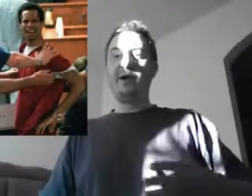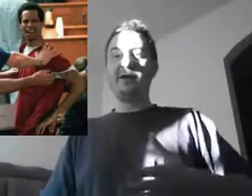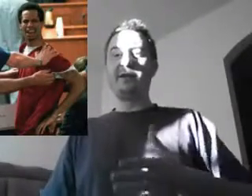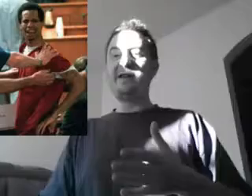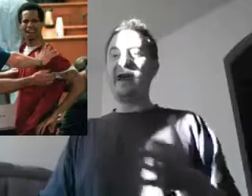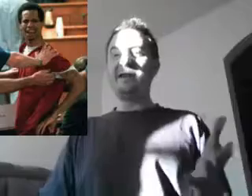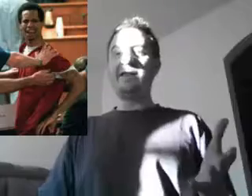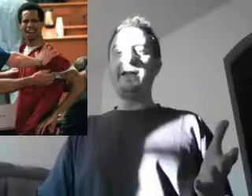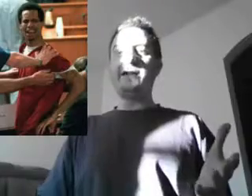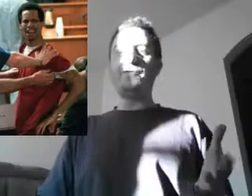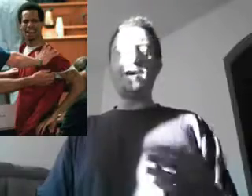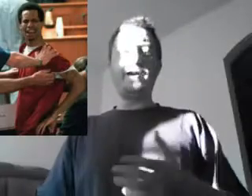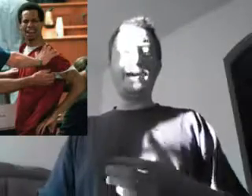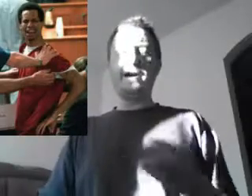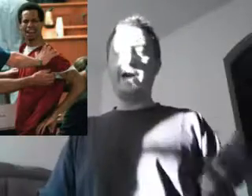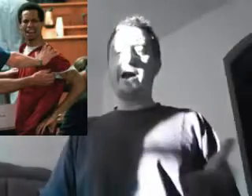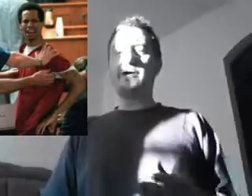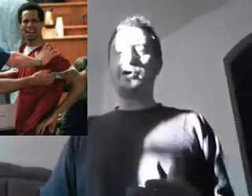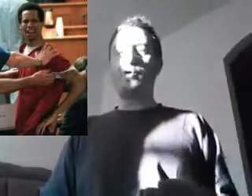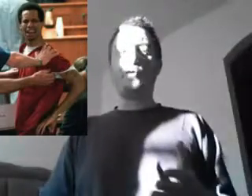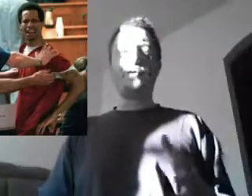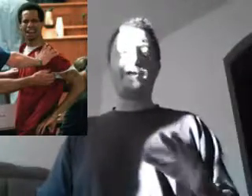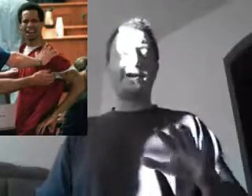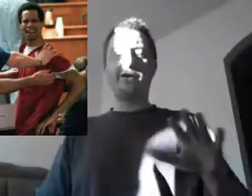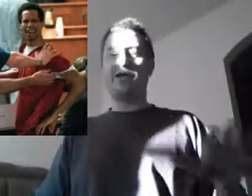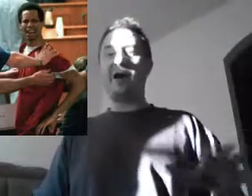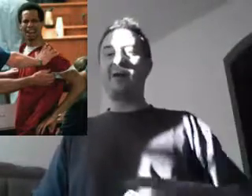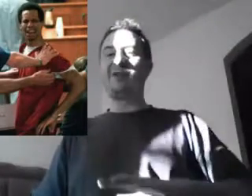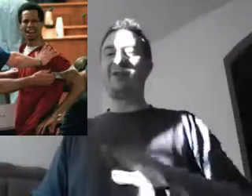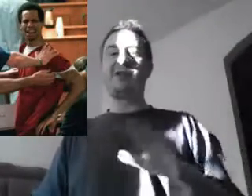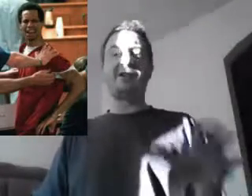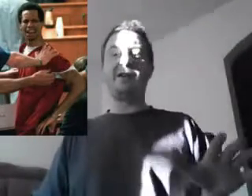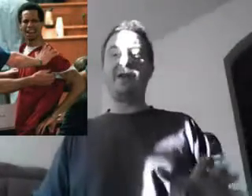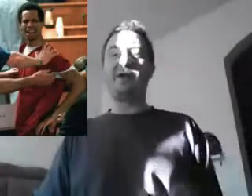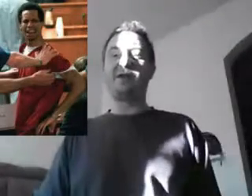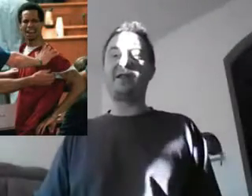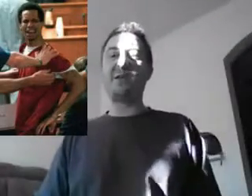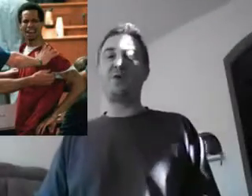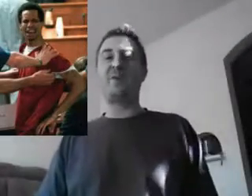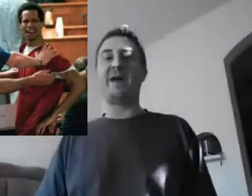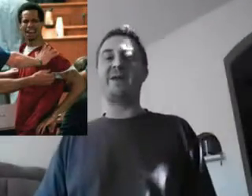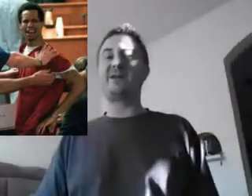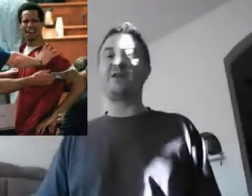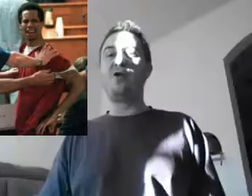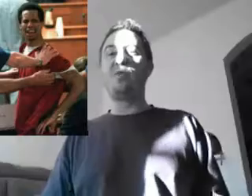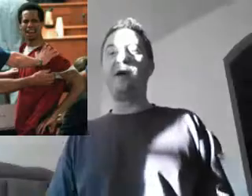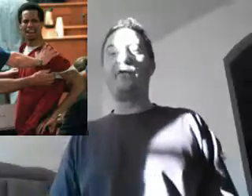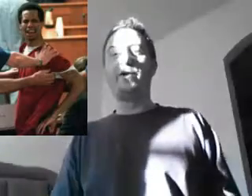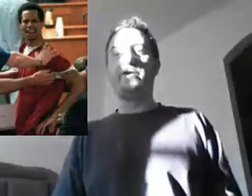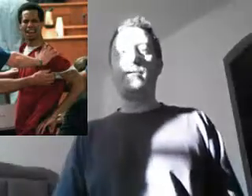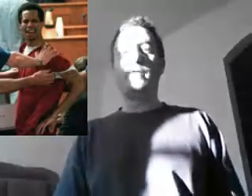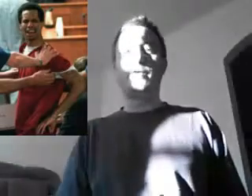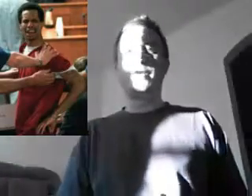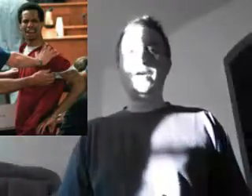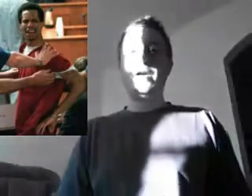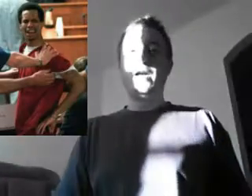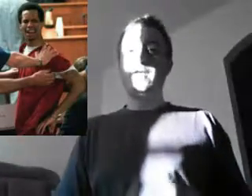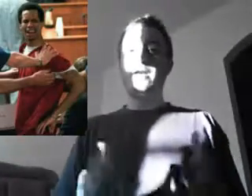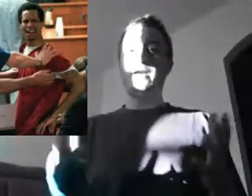He's 19, right, in and out of schools and jobs and just nothing stable about his home life whatsoever. And then